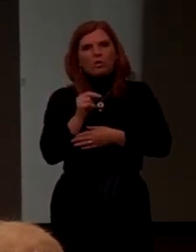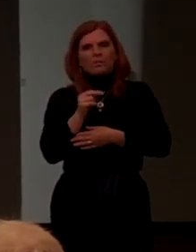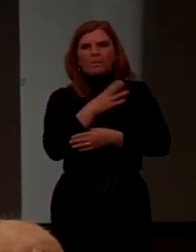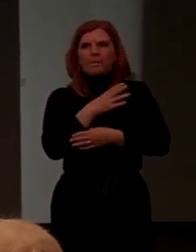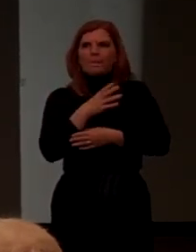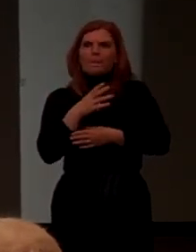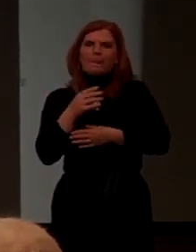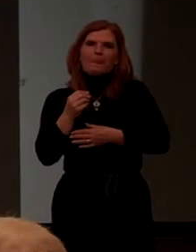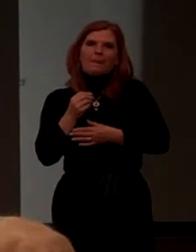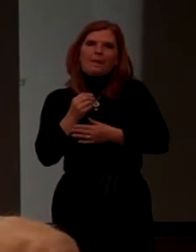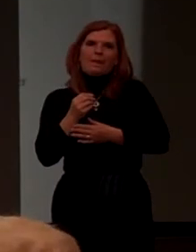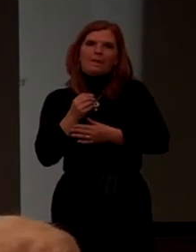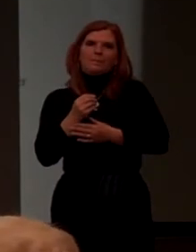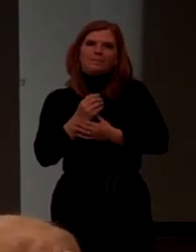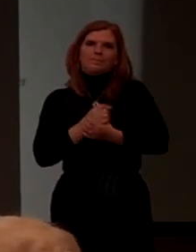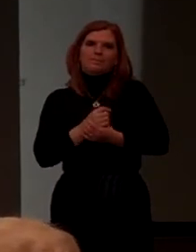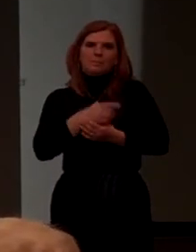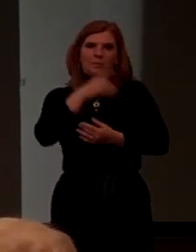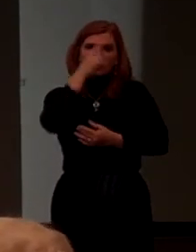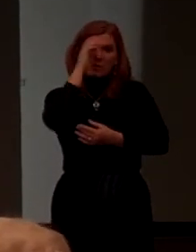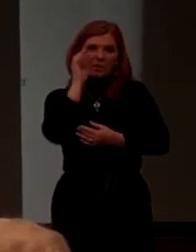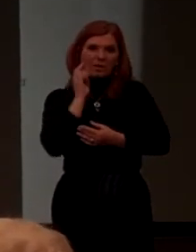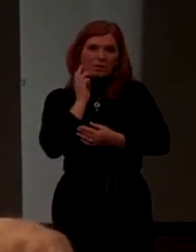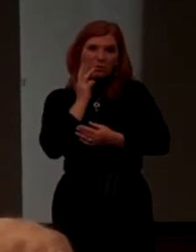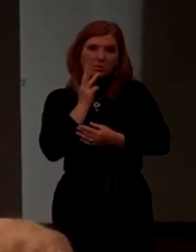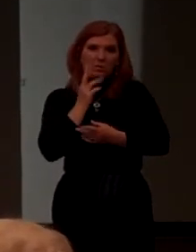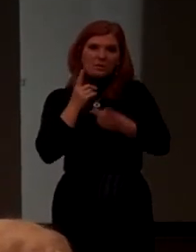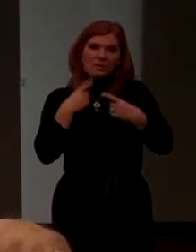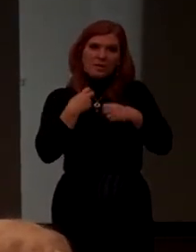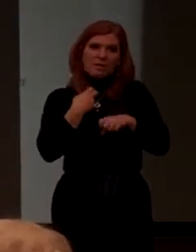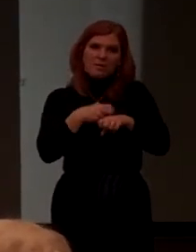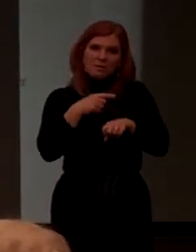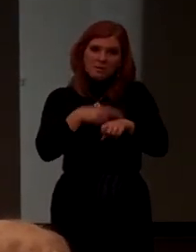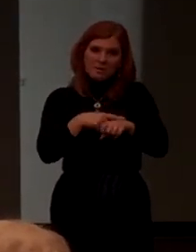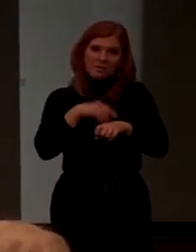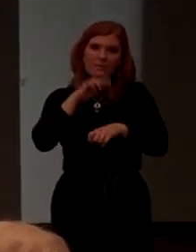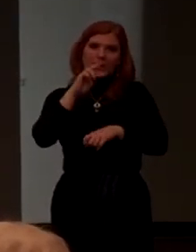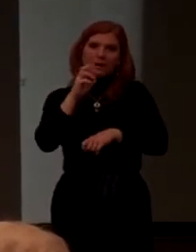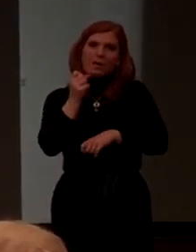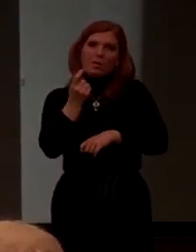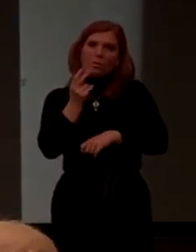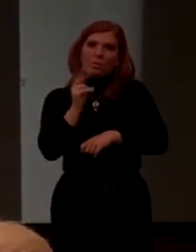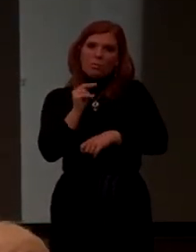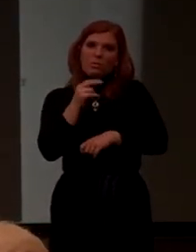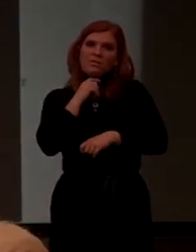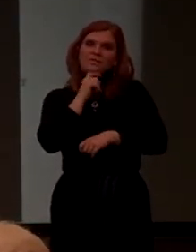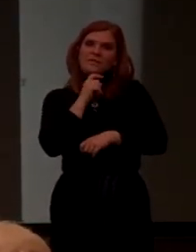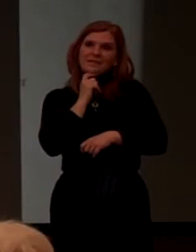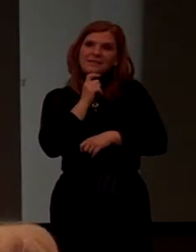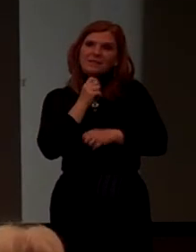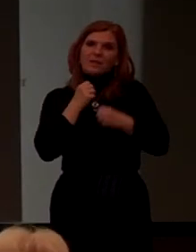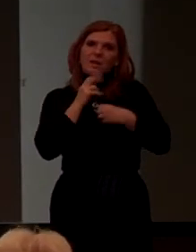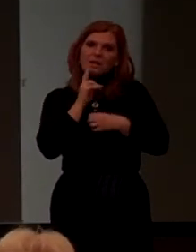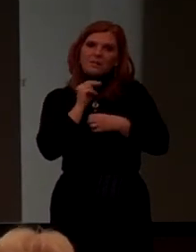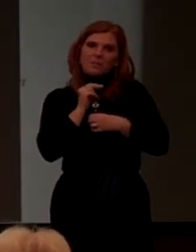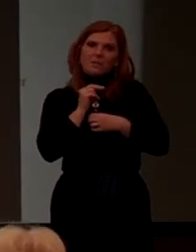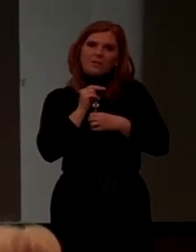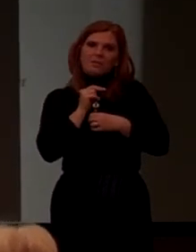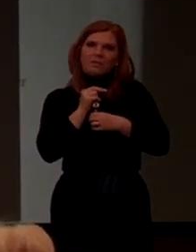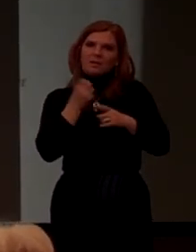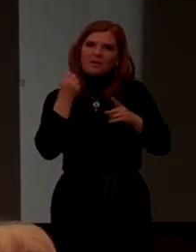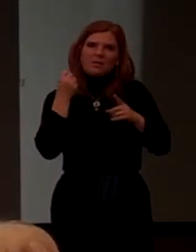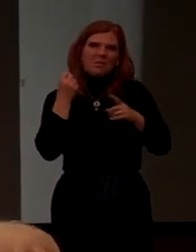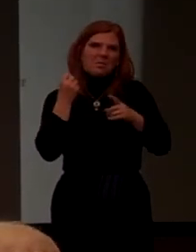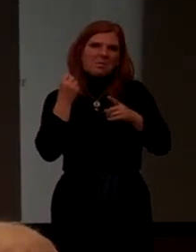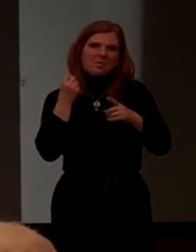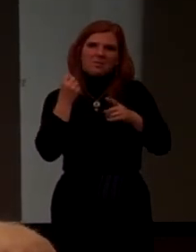And if you think Wheeling's been hit hard, Weirdon Steel has been, Weirdon has been